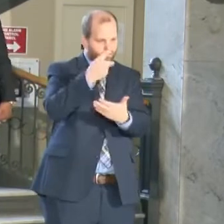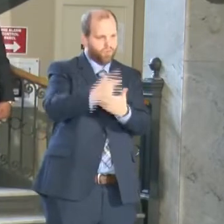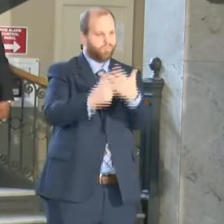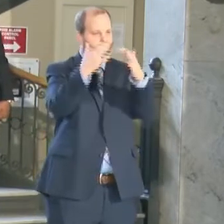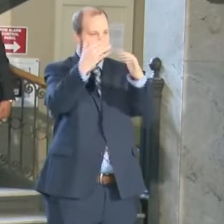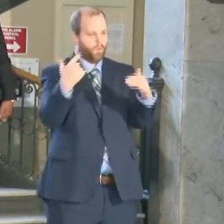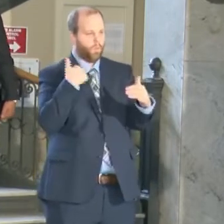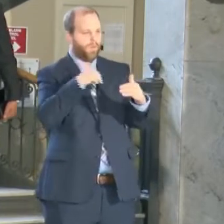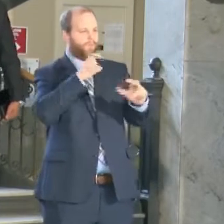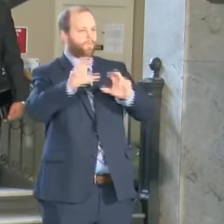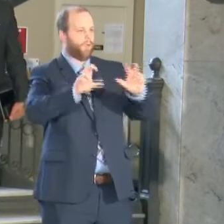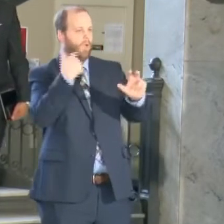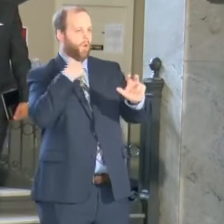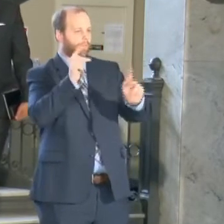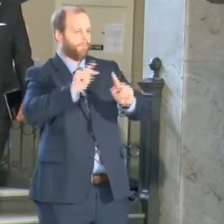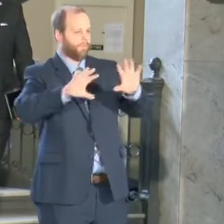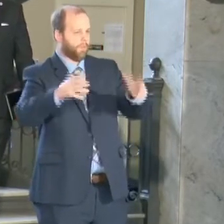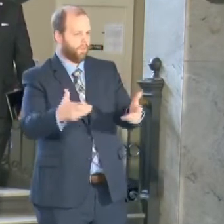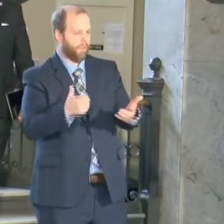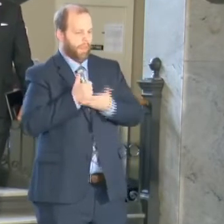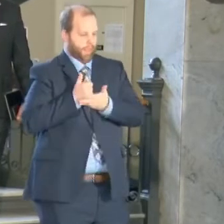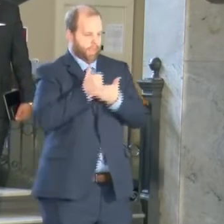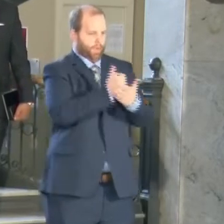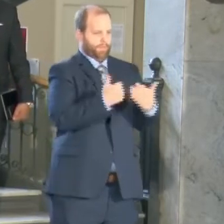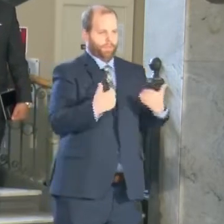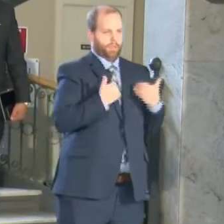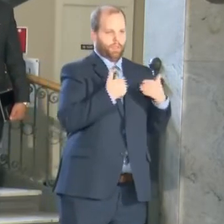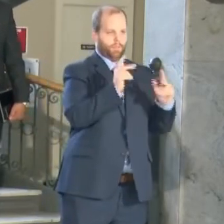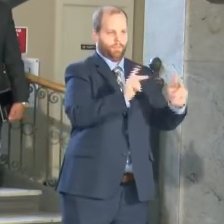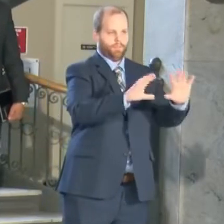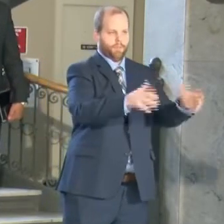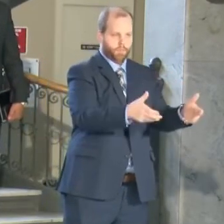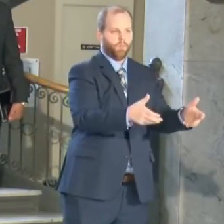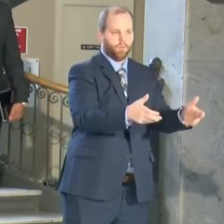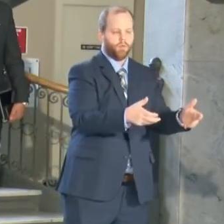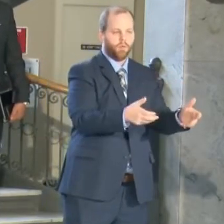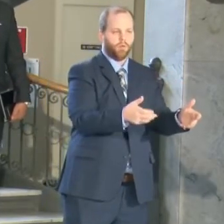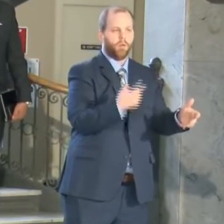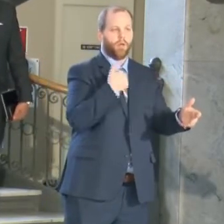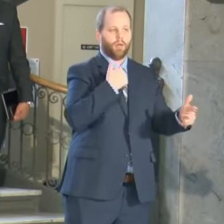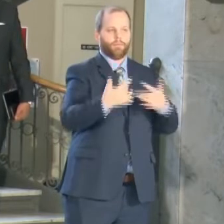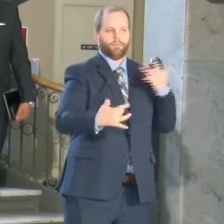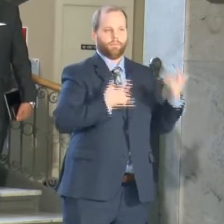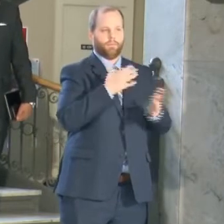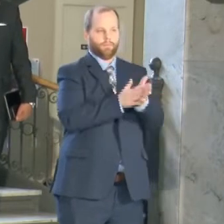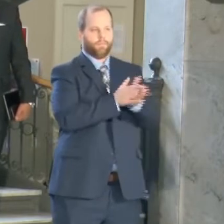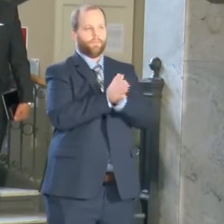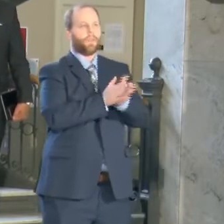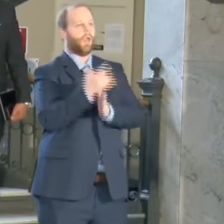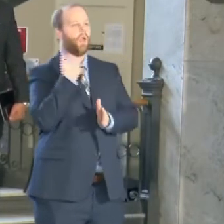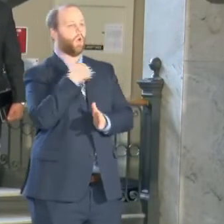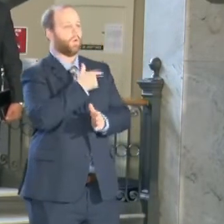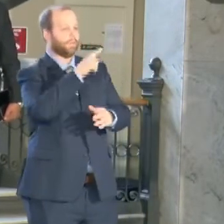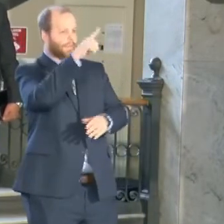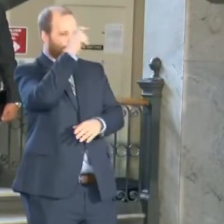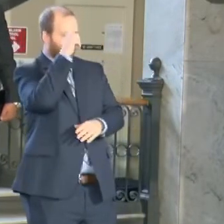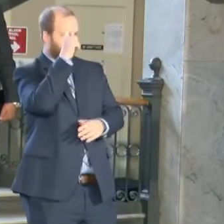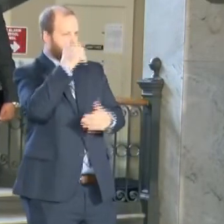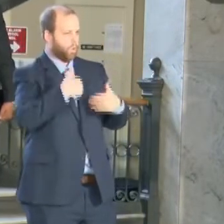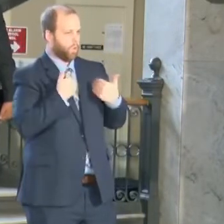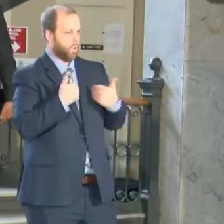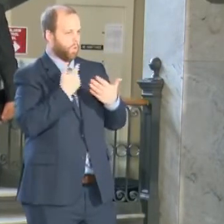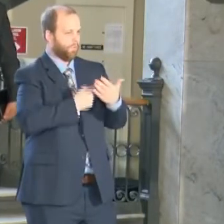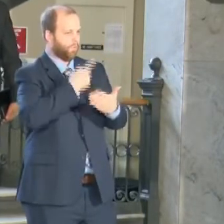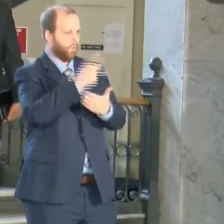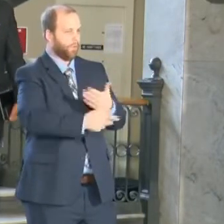investing in our people that we're helping our young adults. That's why I'm excited that we'll be having our summer youth program because we also understand we